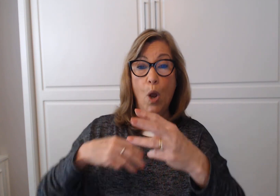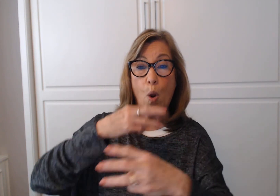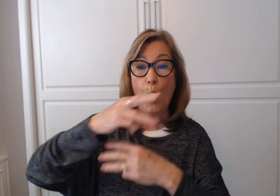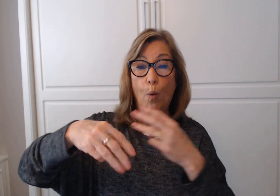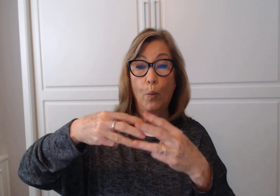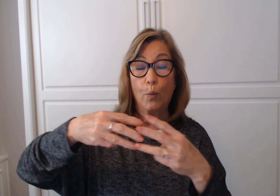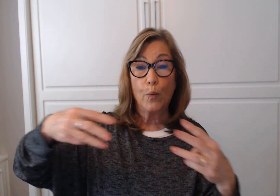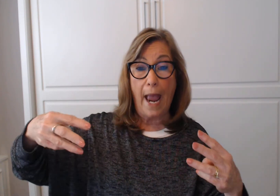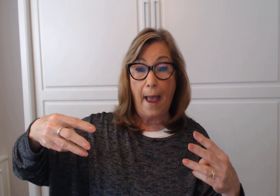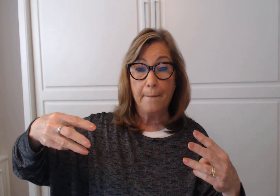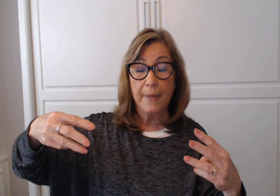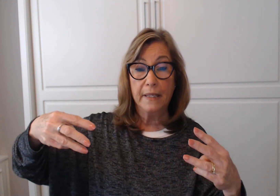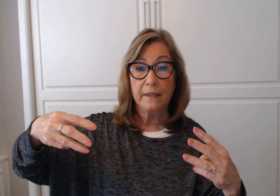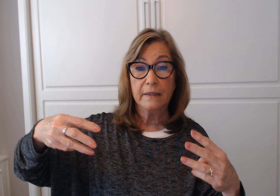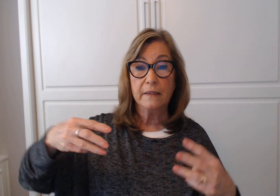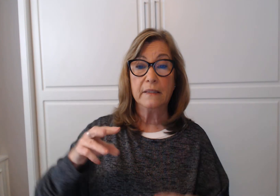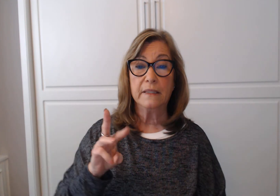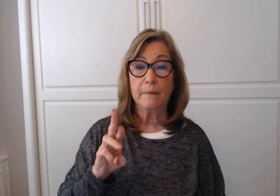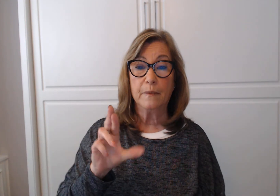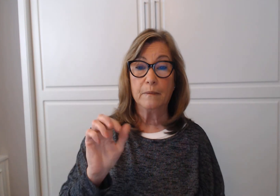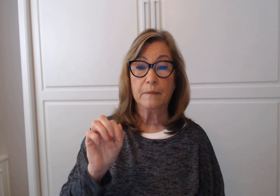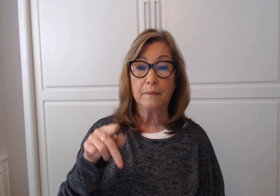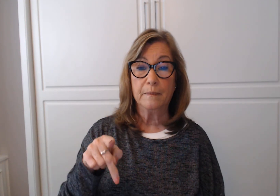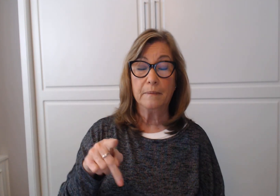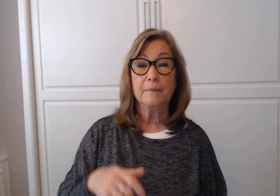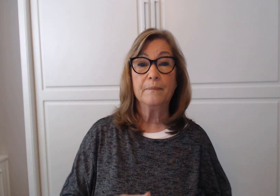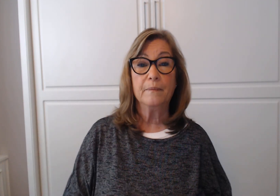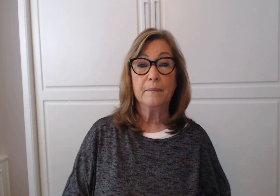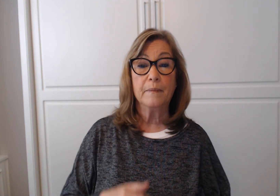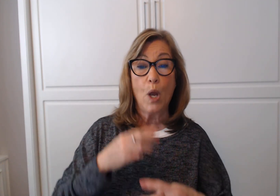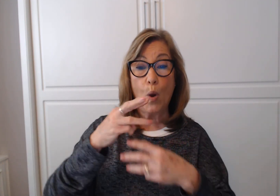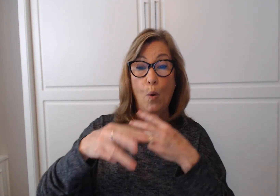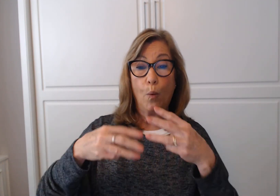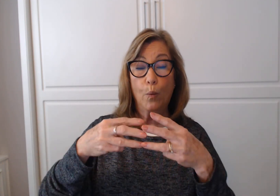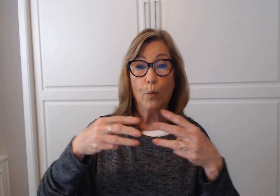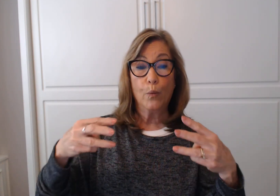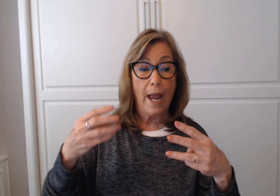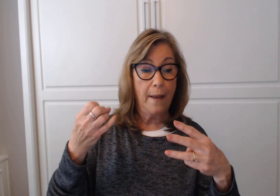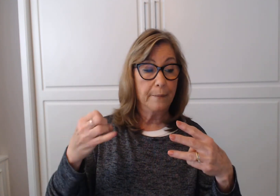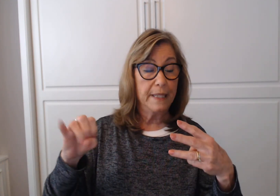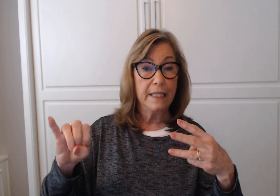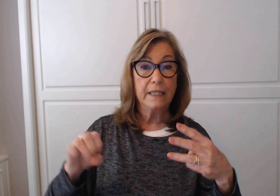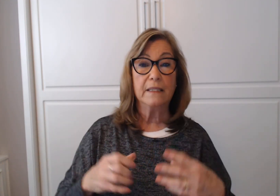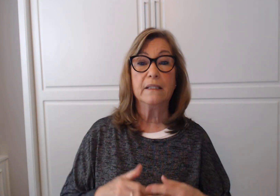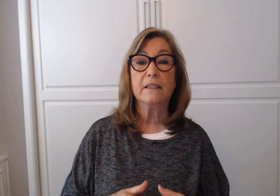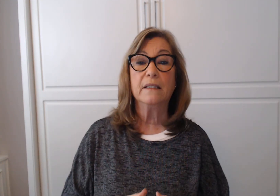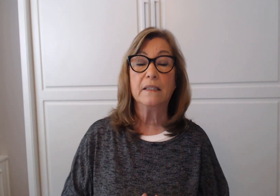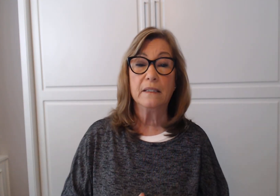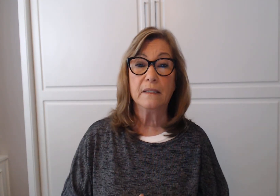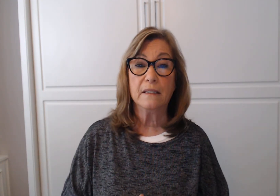-R-A-P. Wrapping. Wrapped.